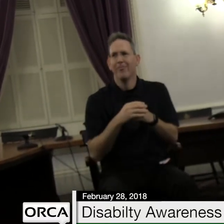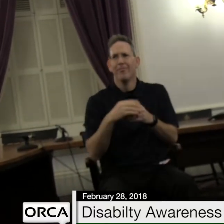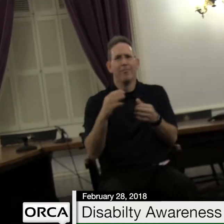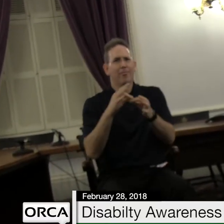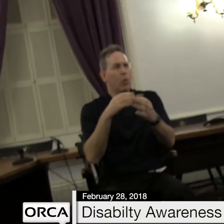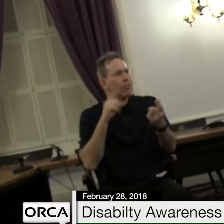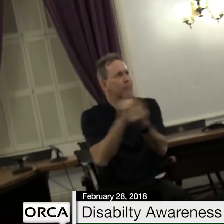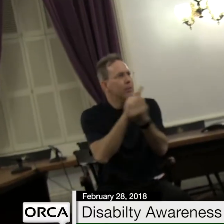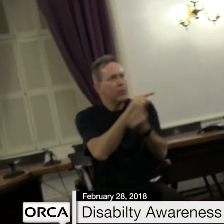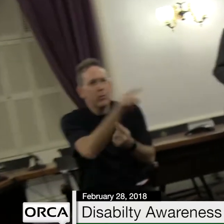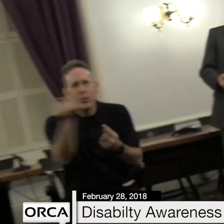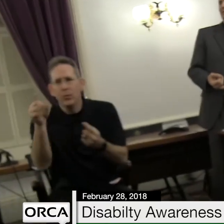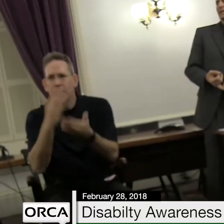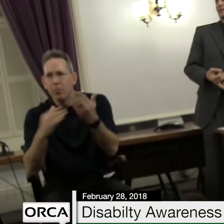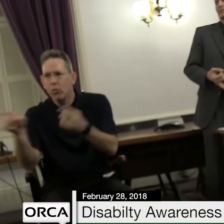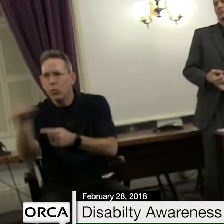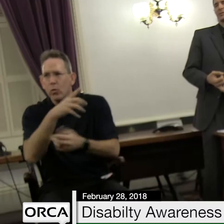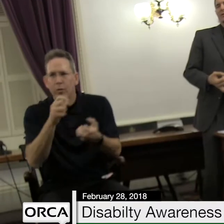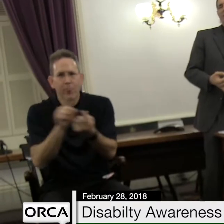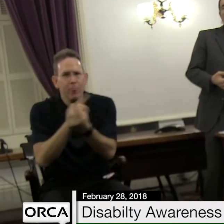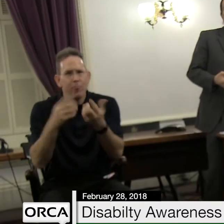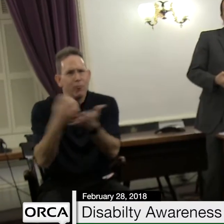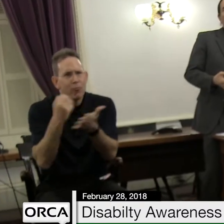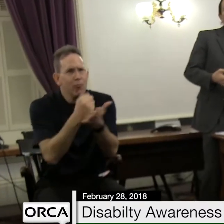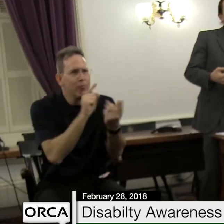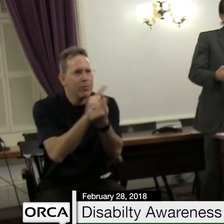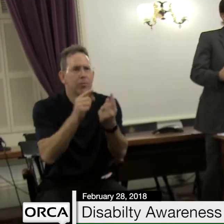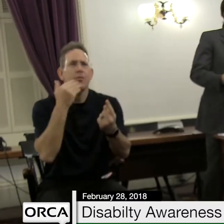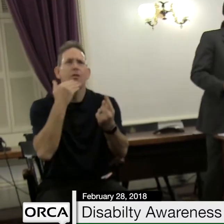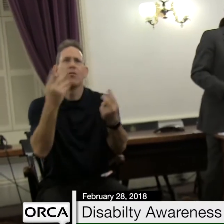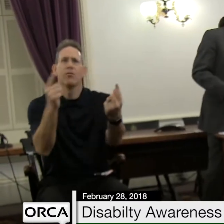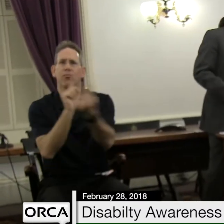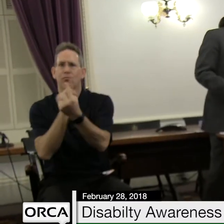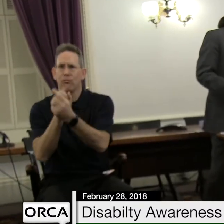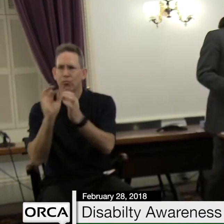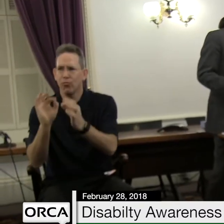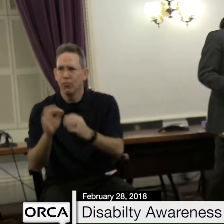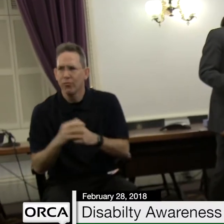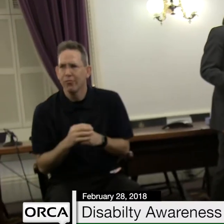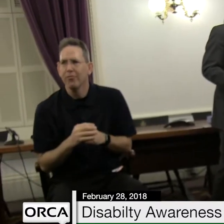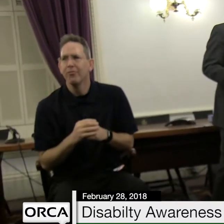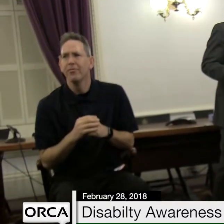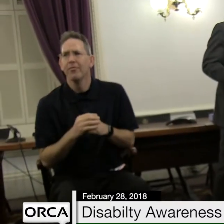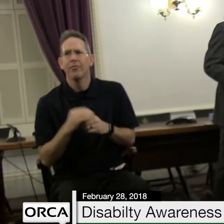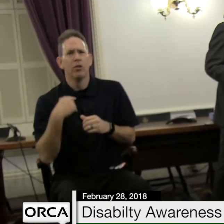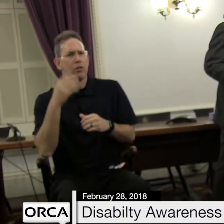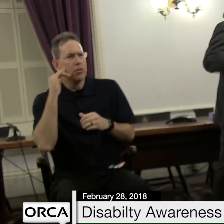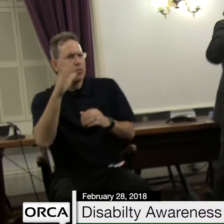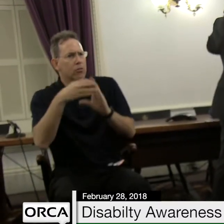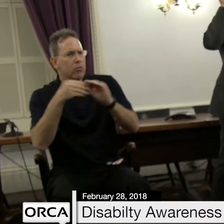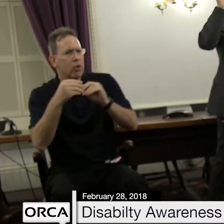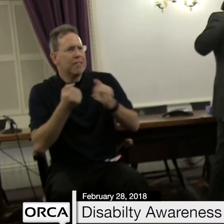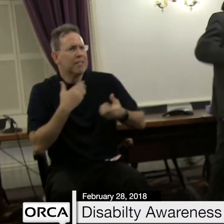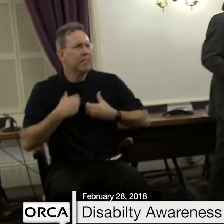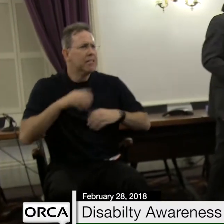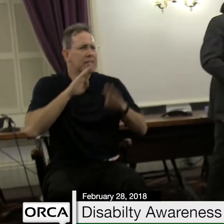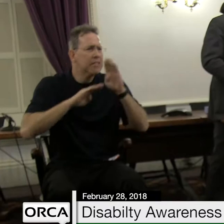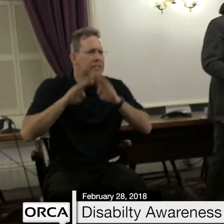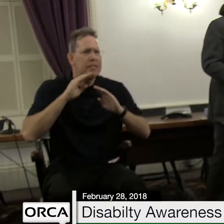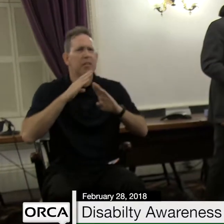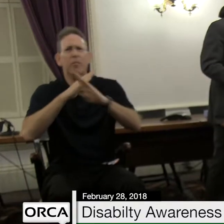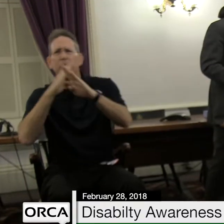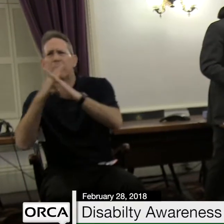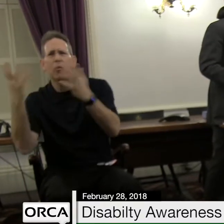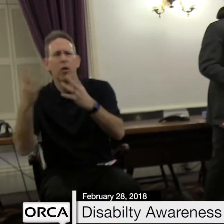legislators, representatives, and senators. Tell them about the reality, not the story that's being